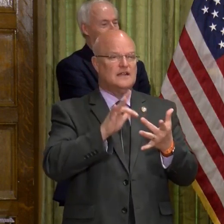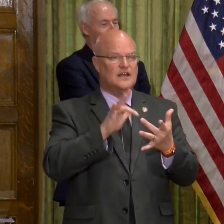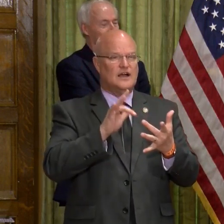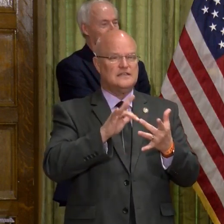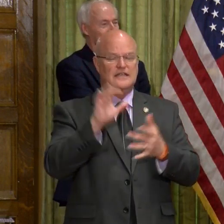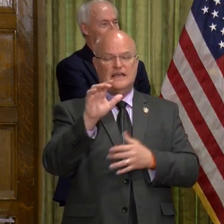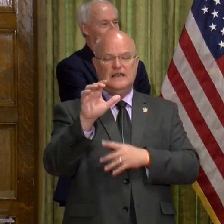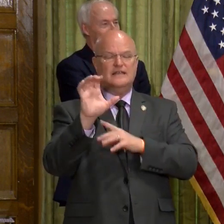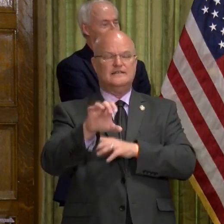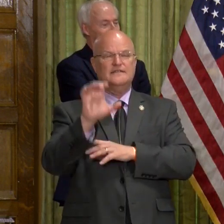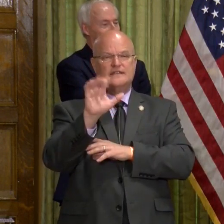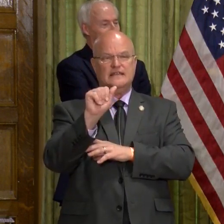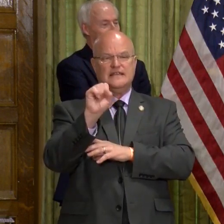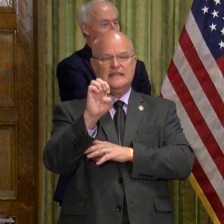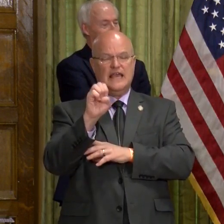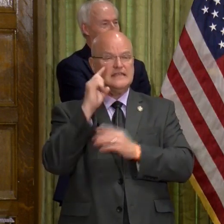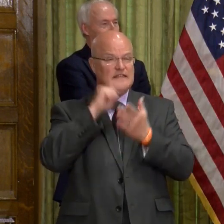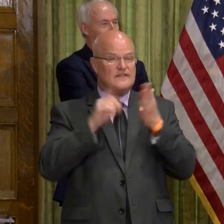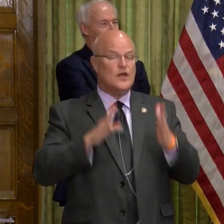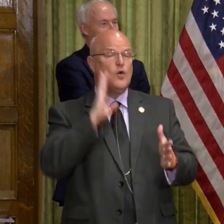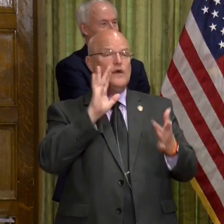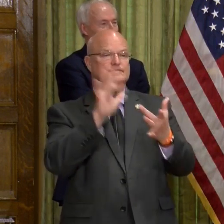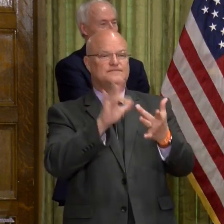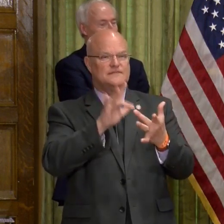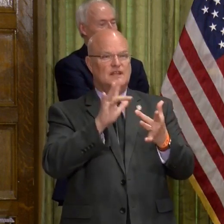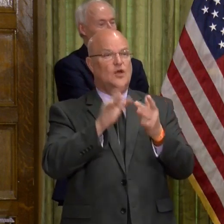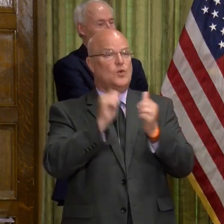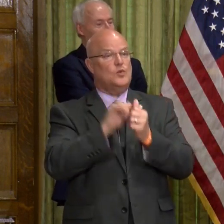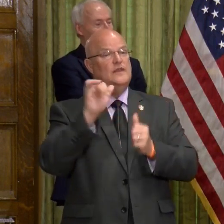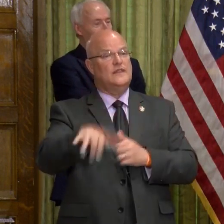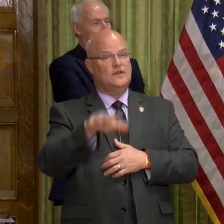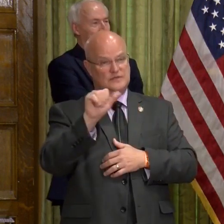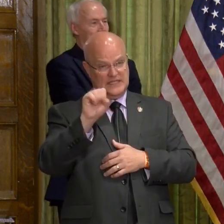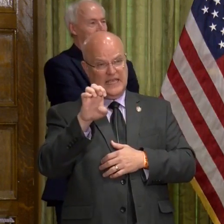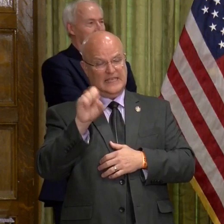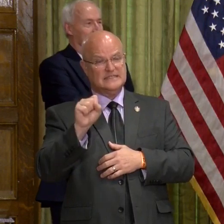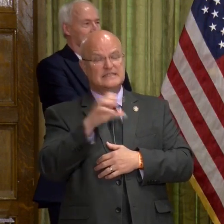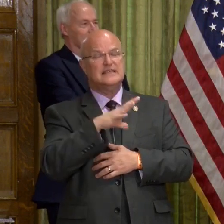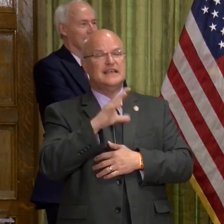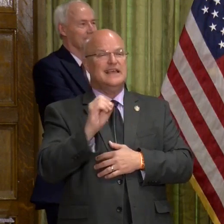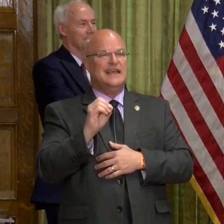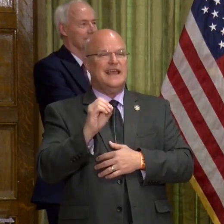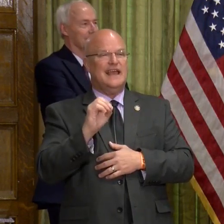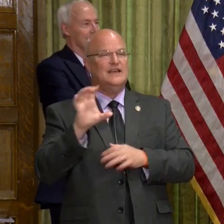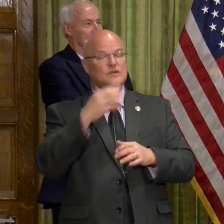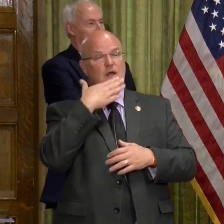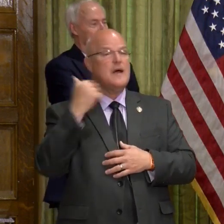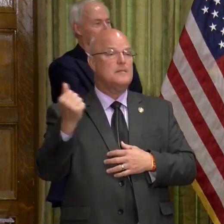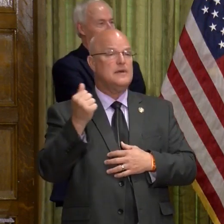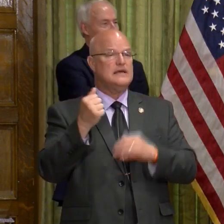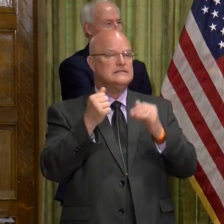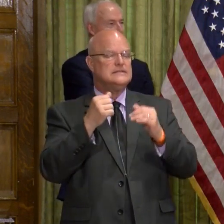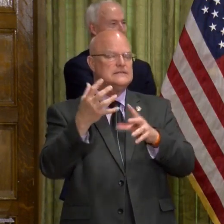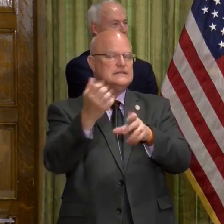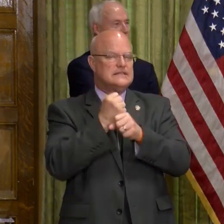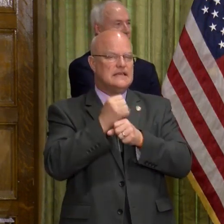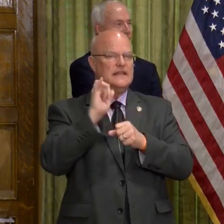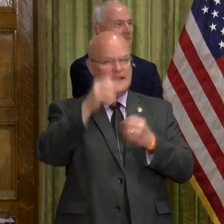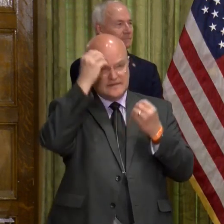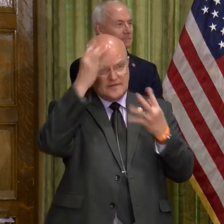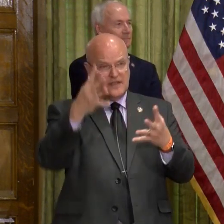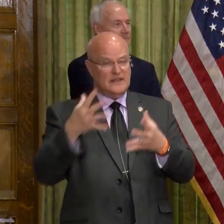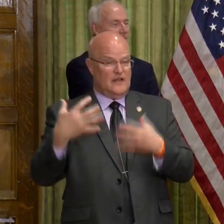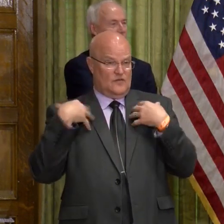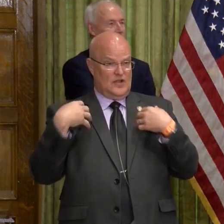case investigators will keep in contact with those cases and do our very best to ascertain that they have